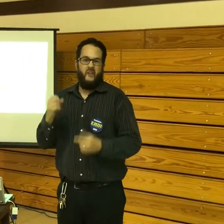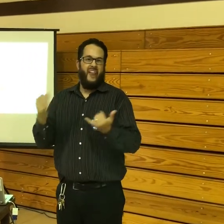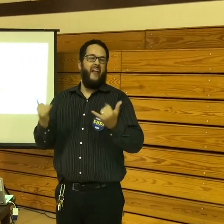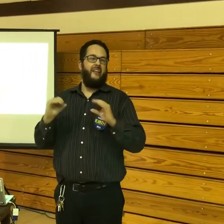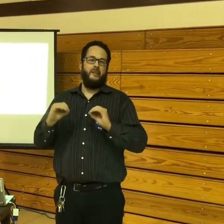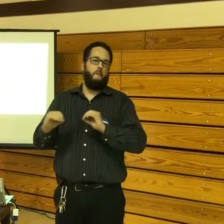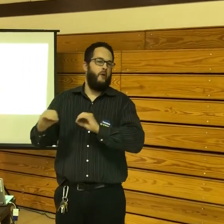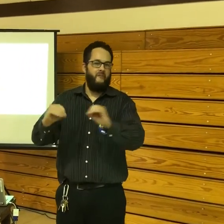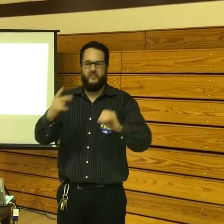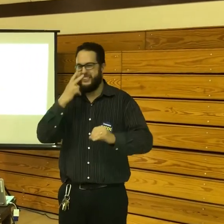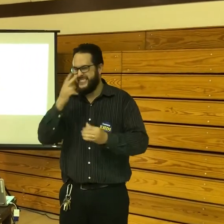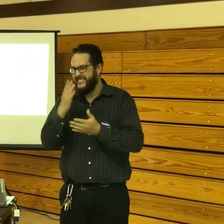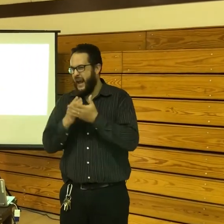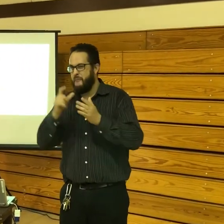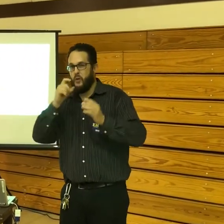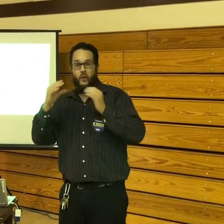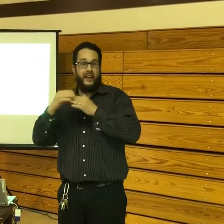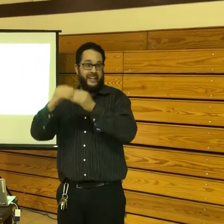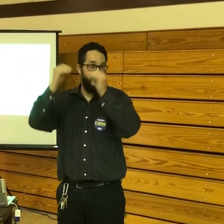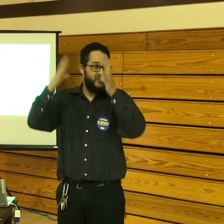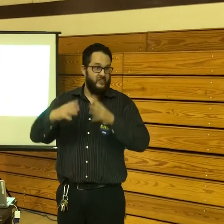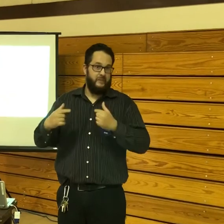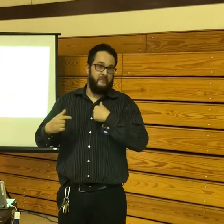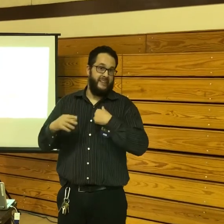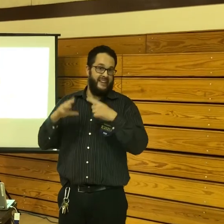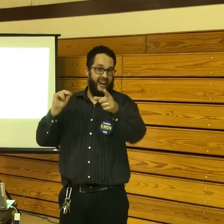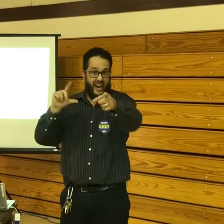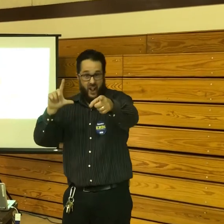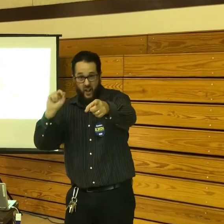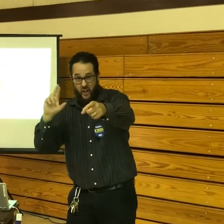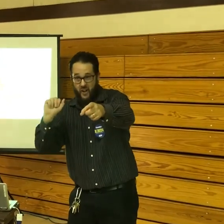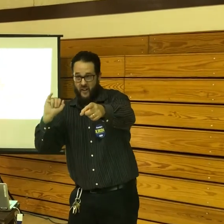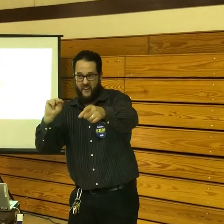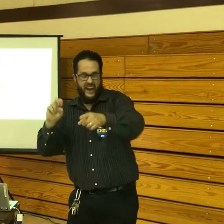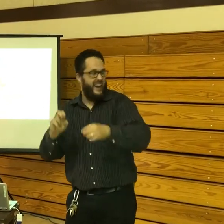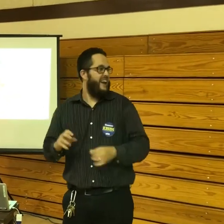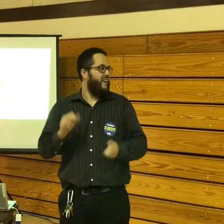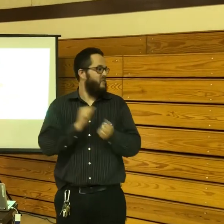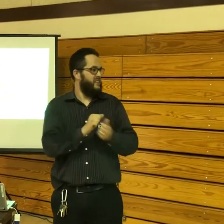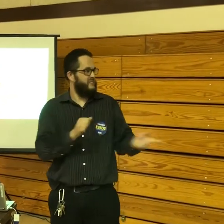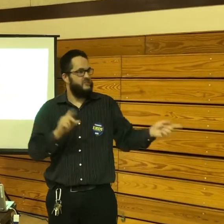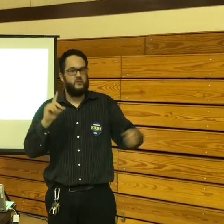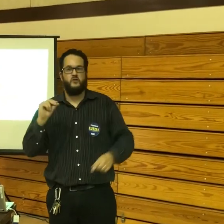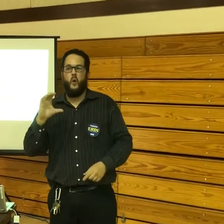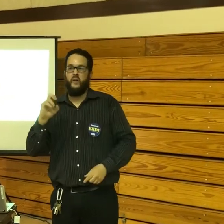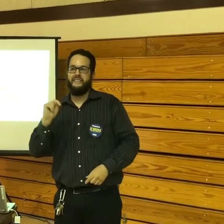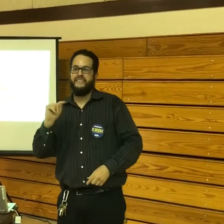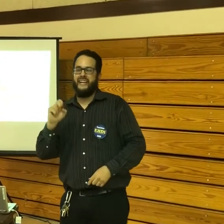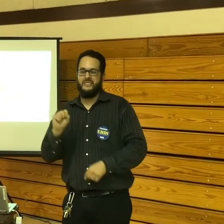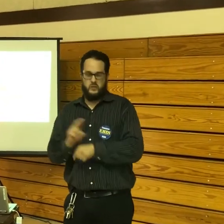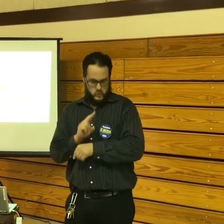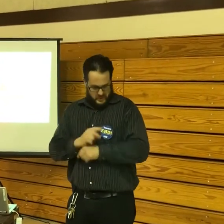identity. mean, it's a movement, and we want to who is in leadership, like me, like Lorraine, for